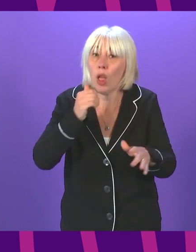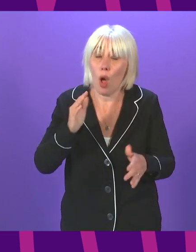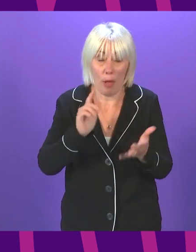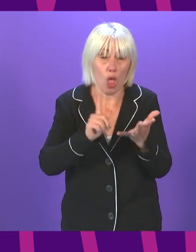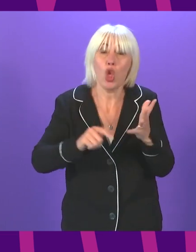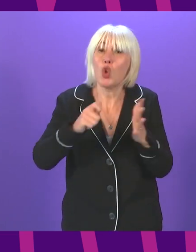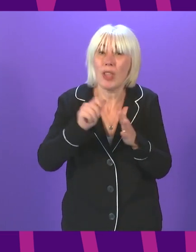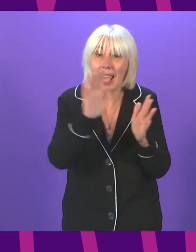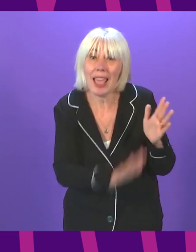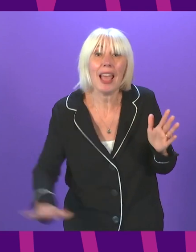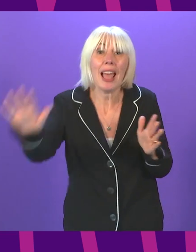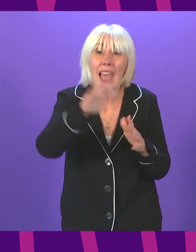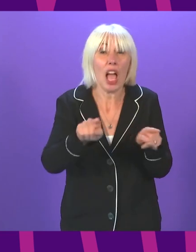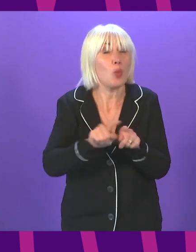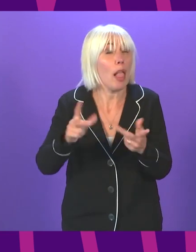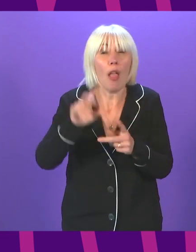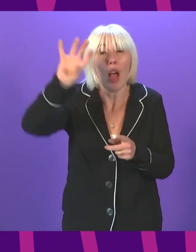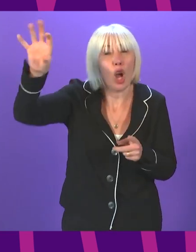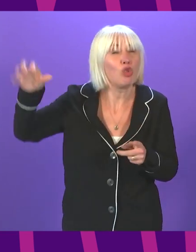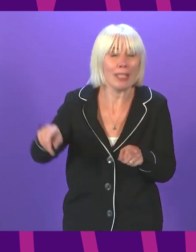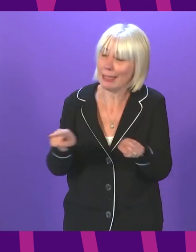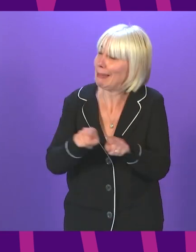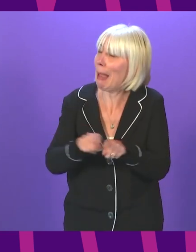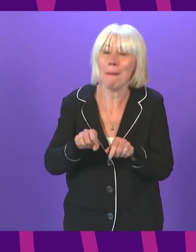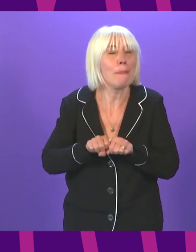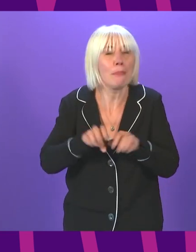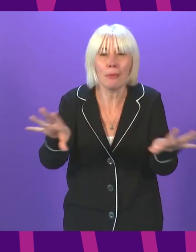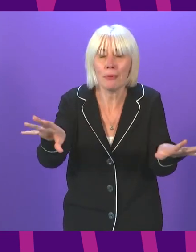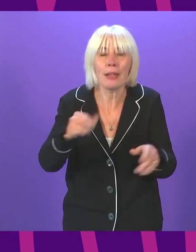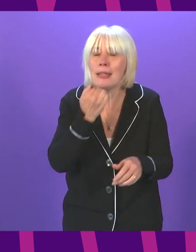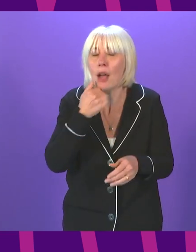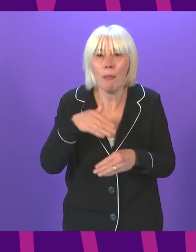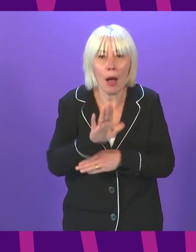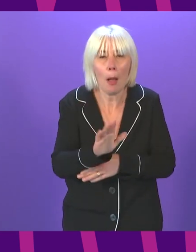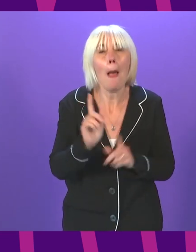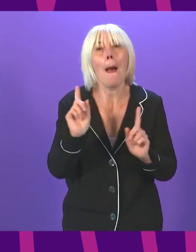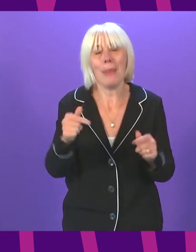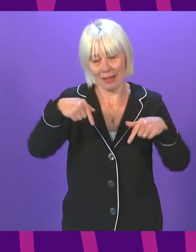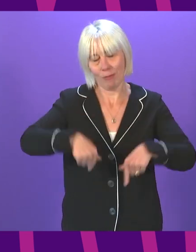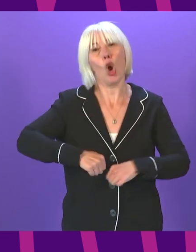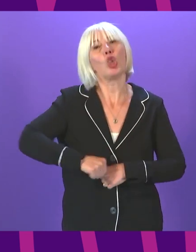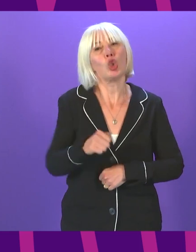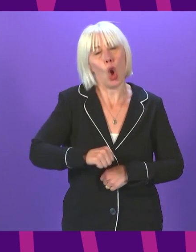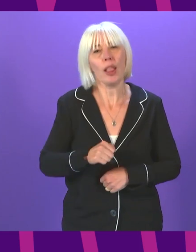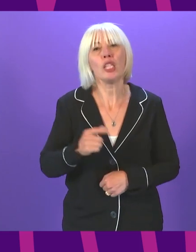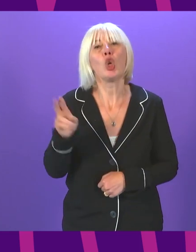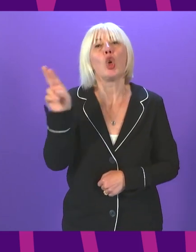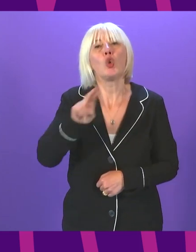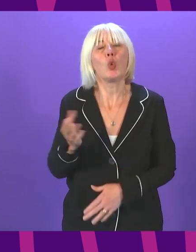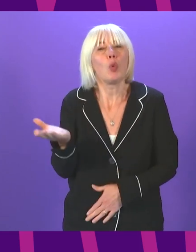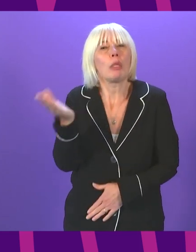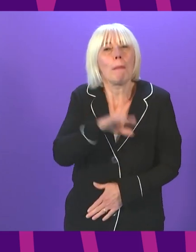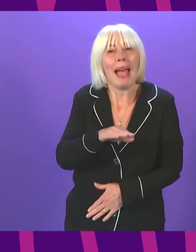the UK and in many other countries too. In Scotland, though, unlike England and Wales, schools have been back for some time,